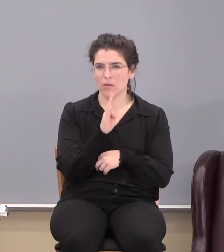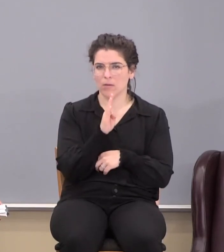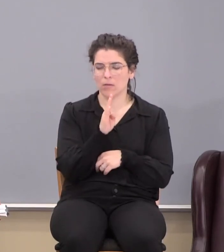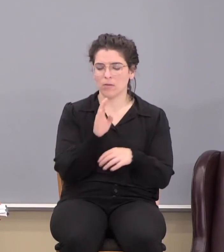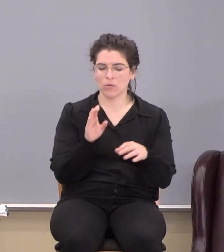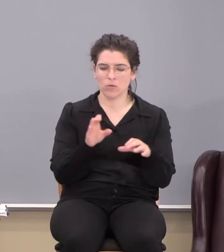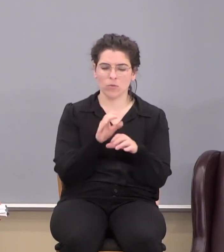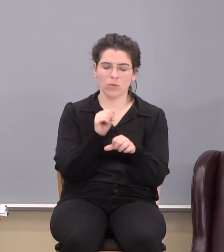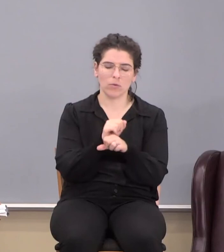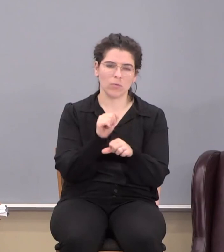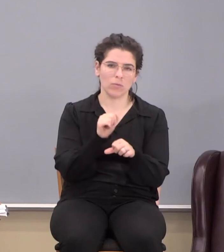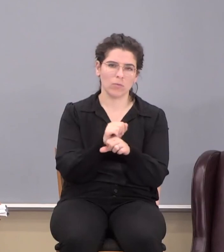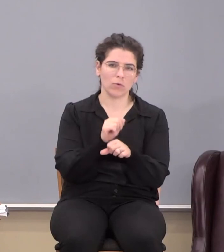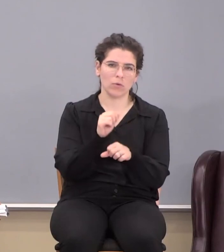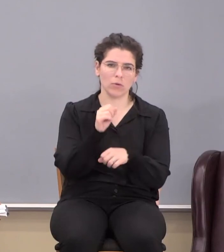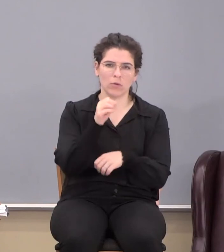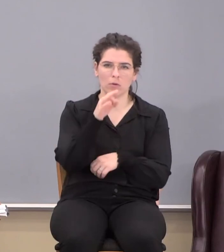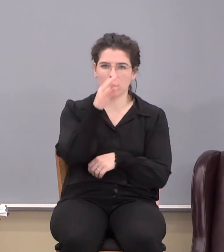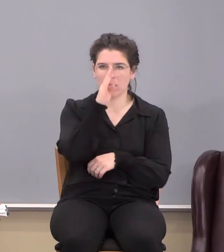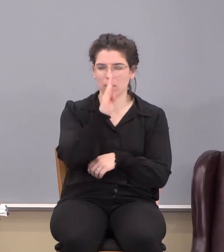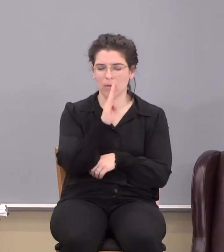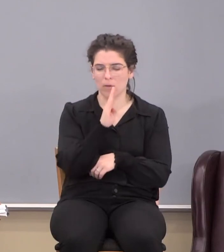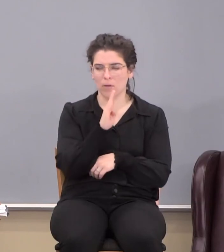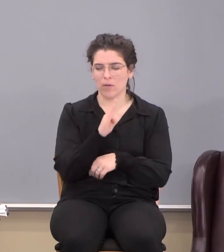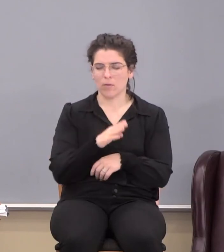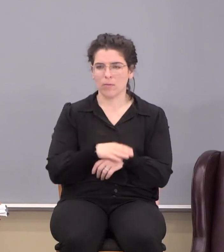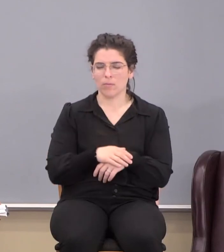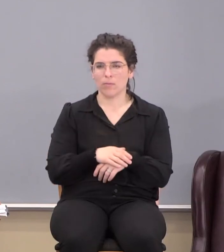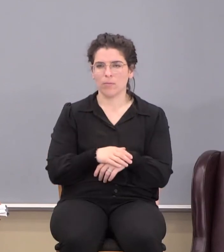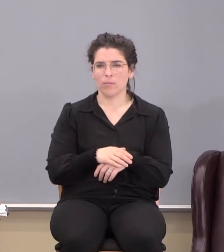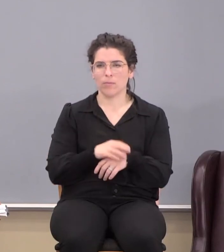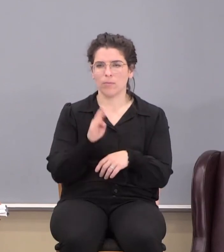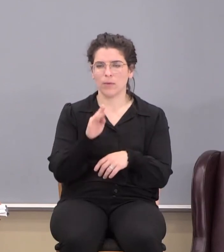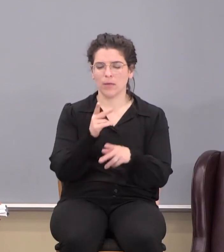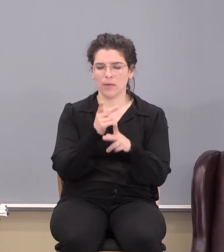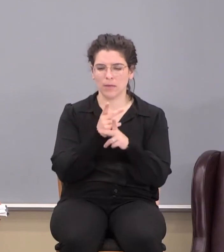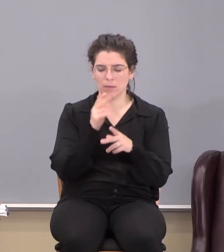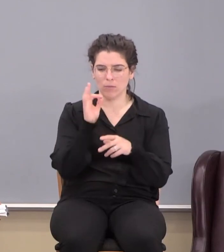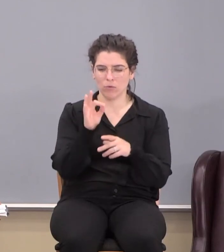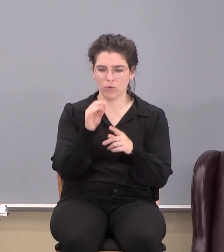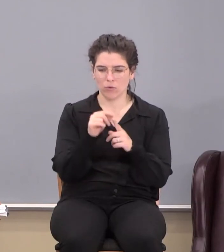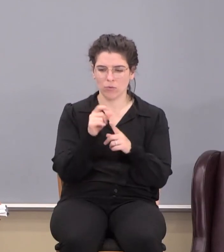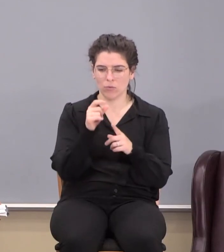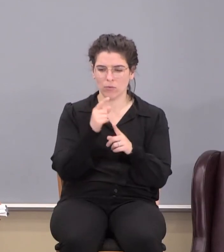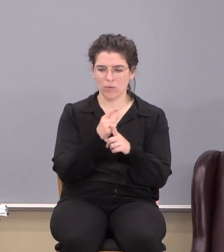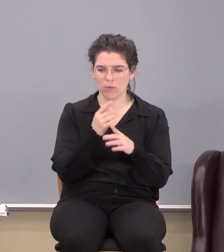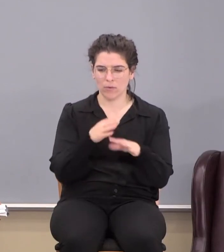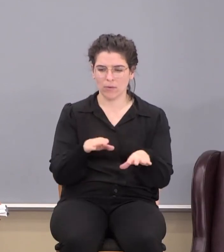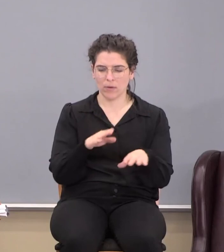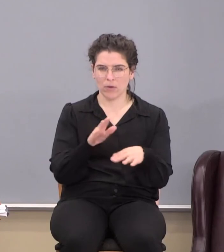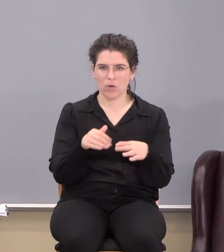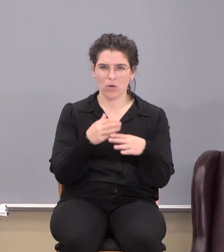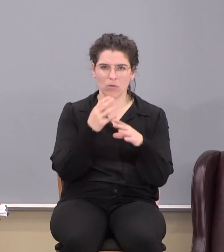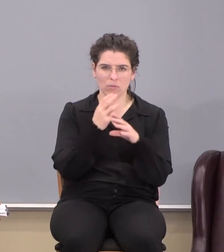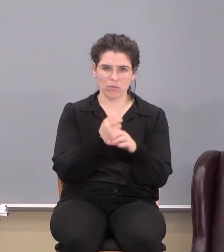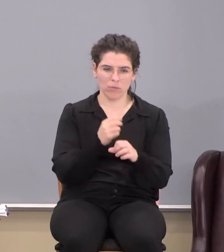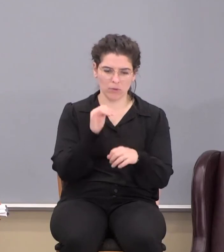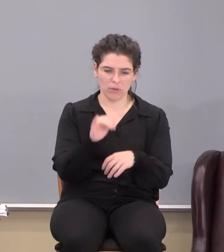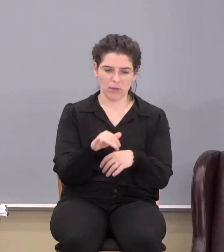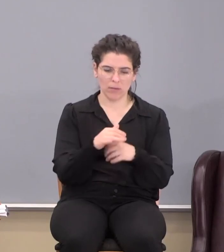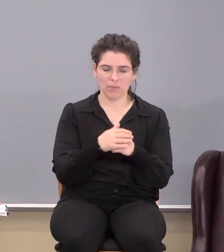doing the work of God by just keep preaching the word rightly divided it all boils down to that.